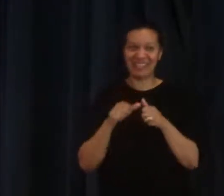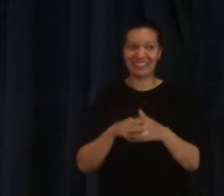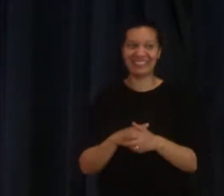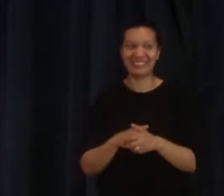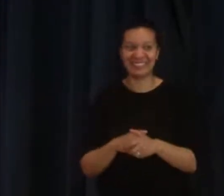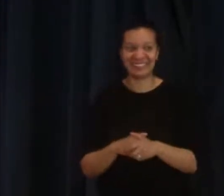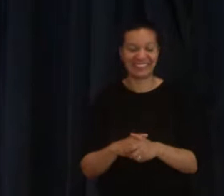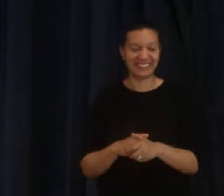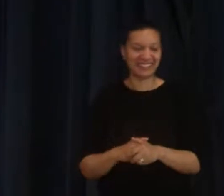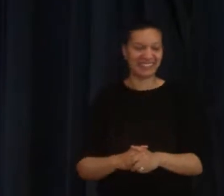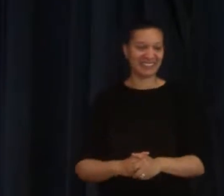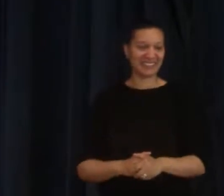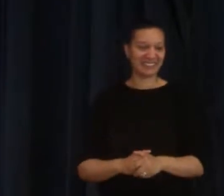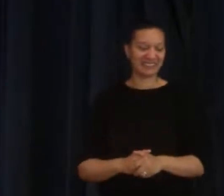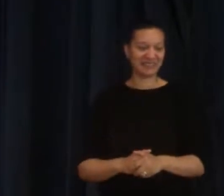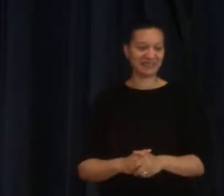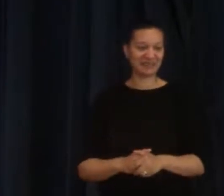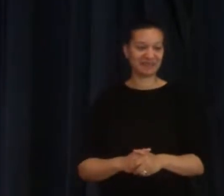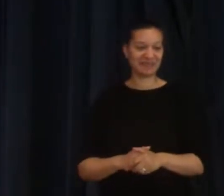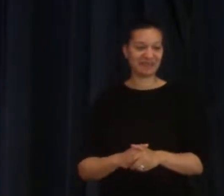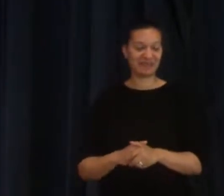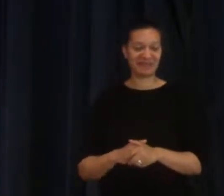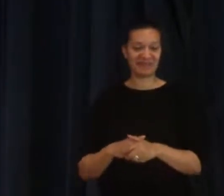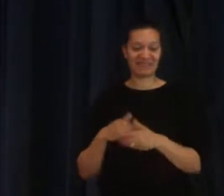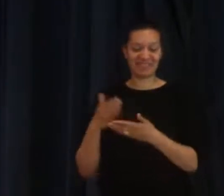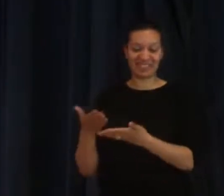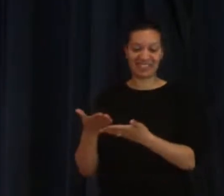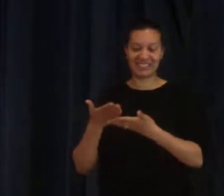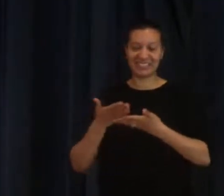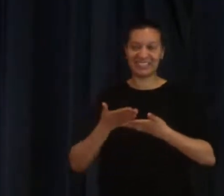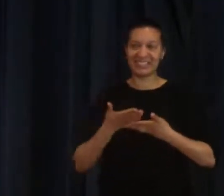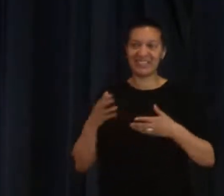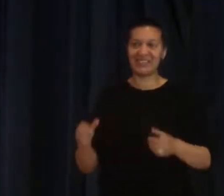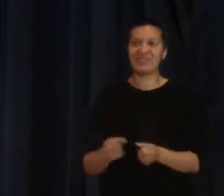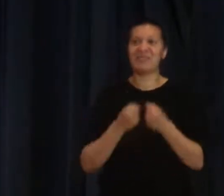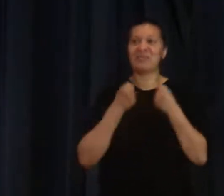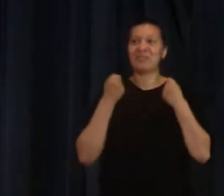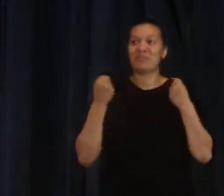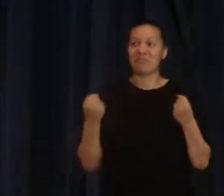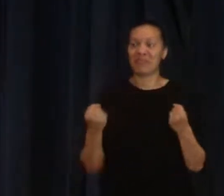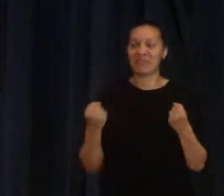We can go with that. We get this gift of power